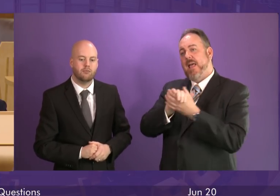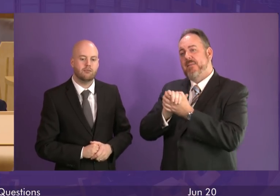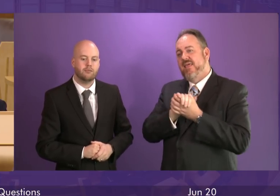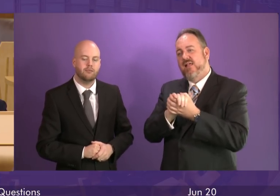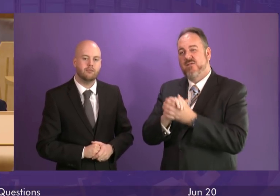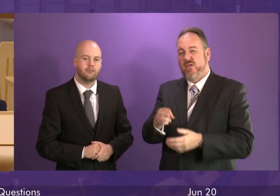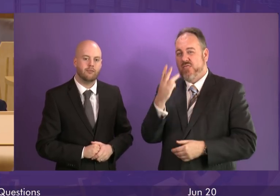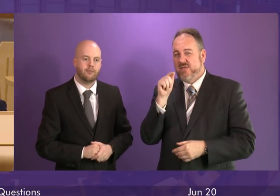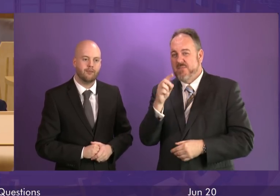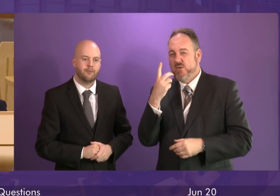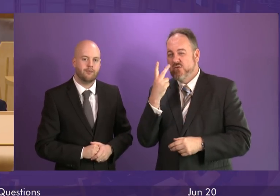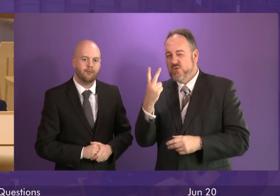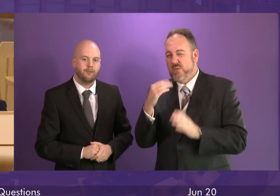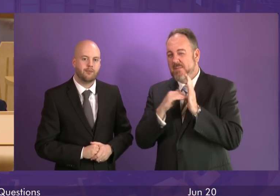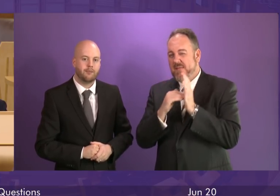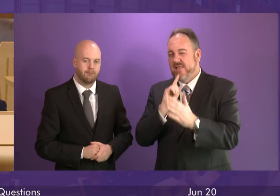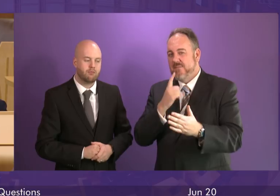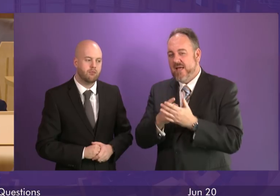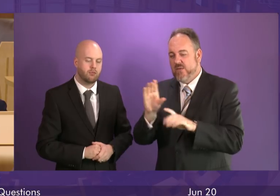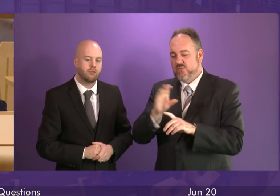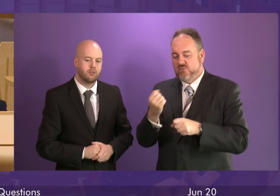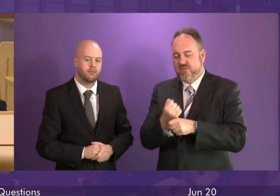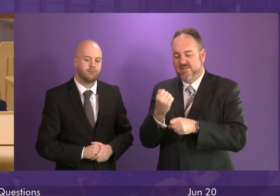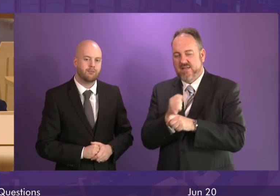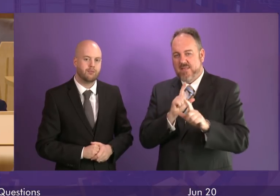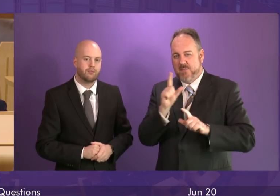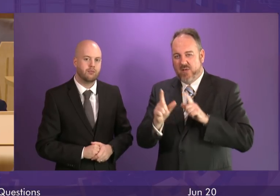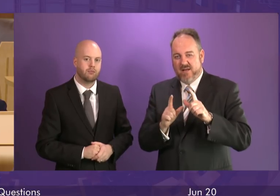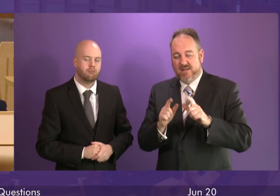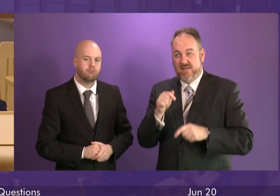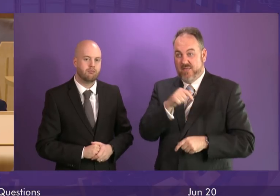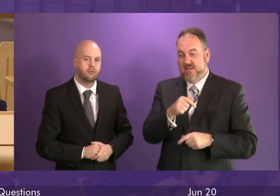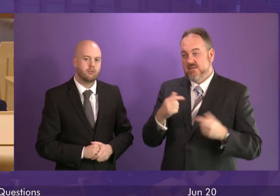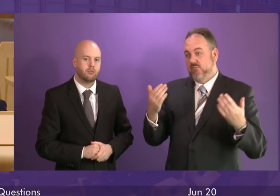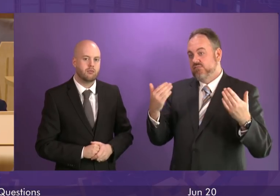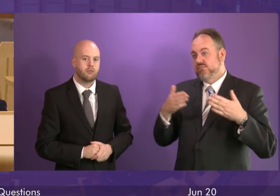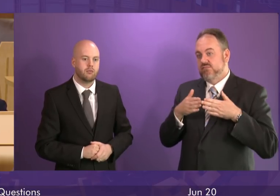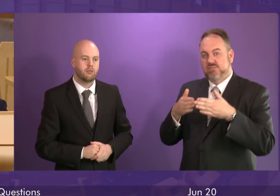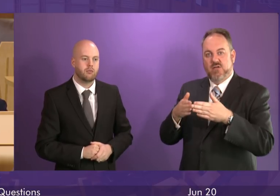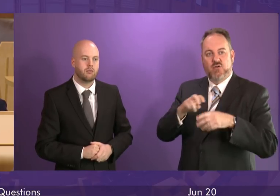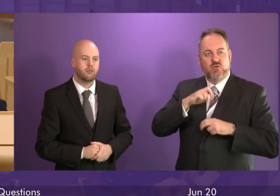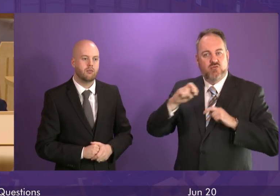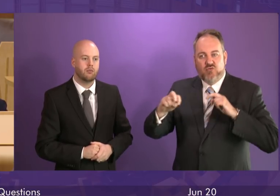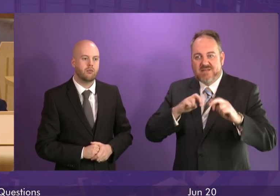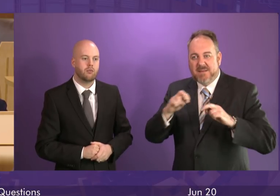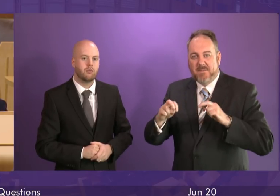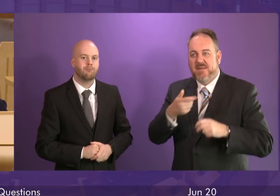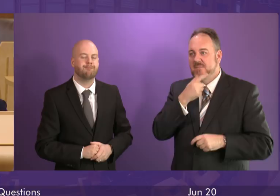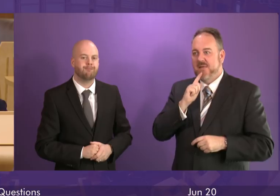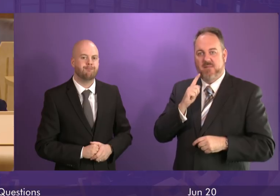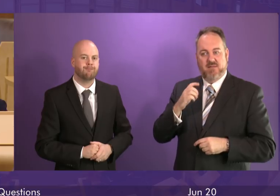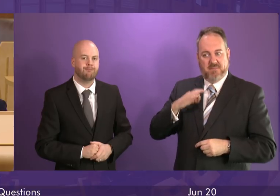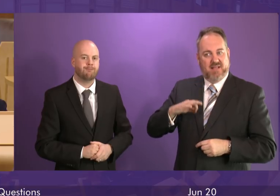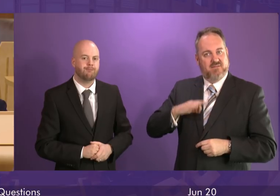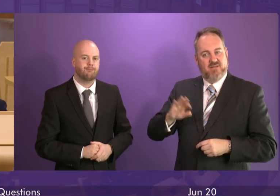Given the need to preserve the last sea-going paddle steamer in the world, given the tourism that the Waverley brings to towns and villages across the west coast,